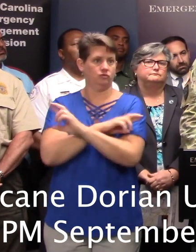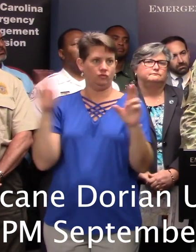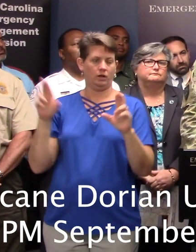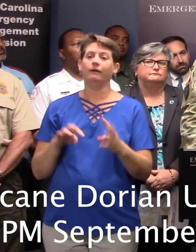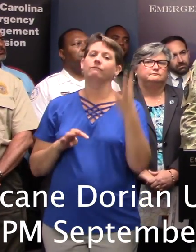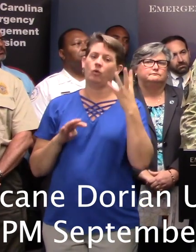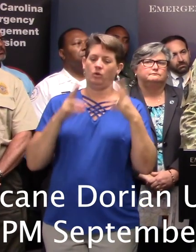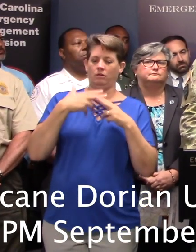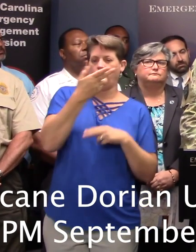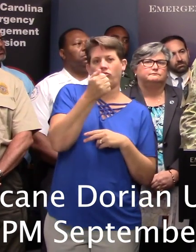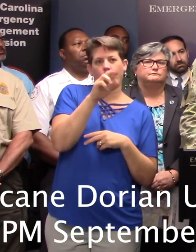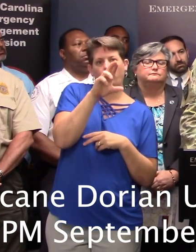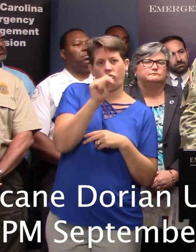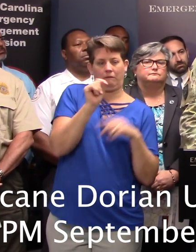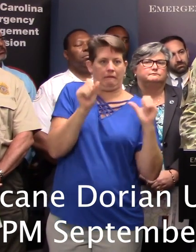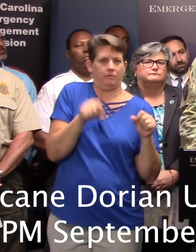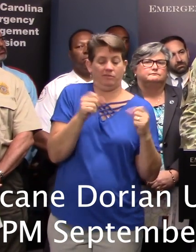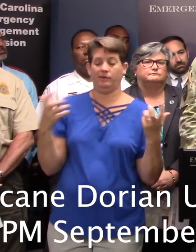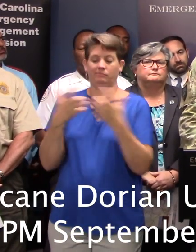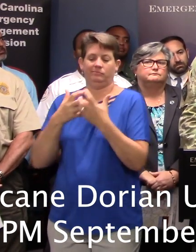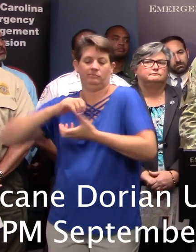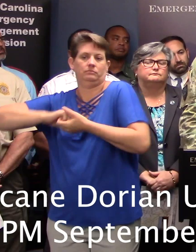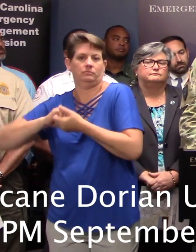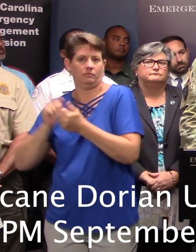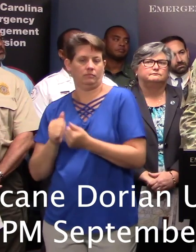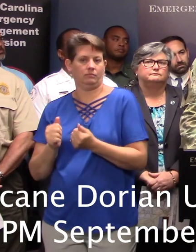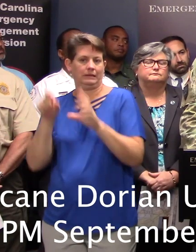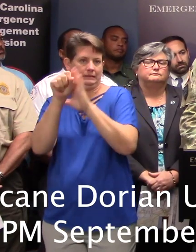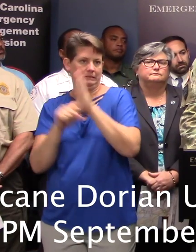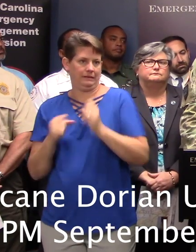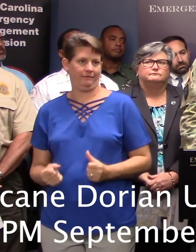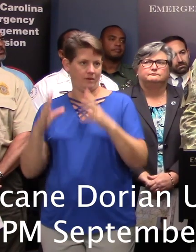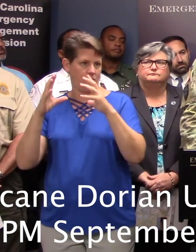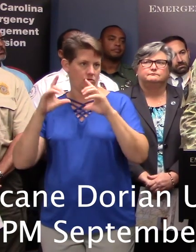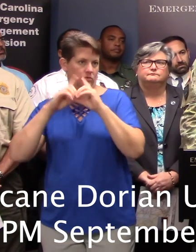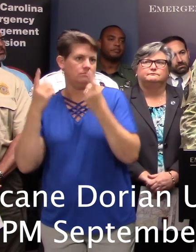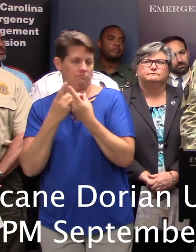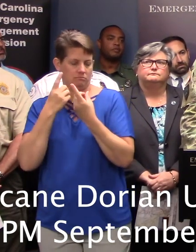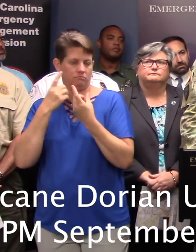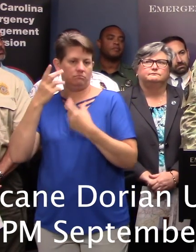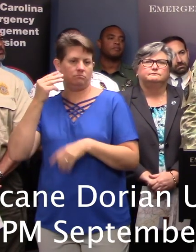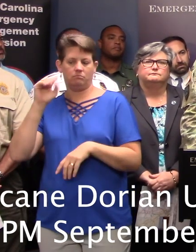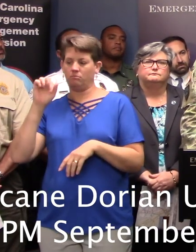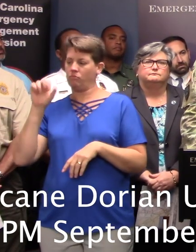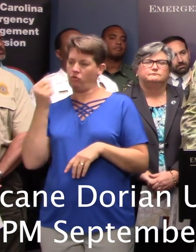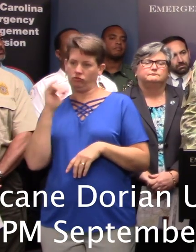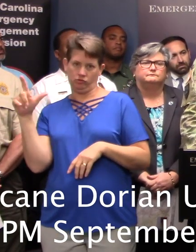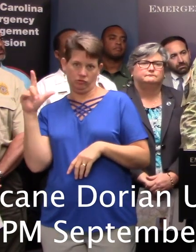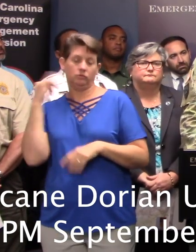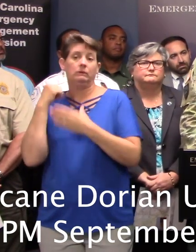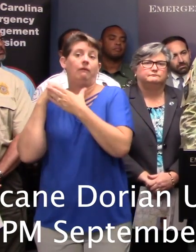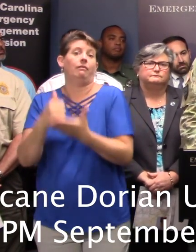are HAARC-capable. They will be partnered with the State Fire Marshal's Office to help provide that aquatic rescue if those situations are necessary.